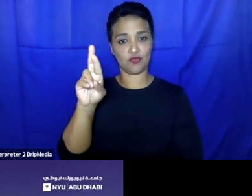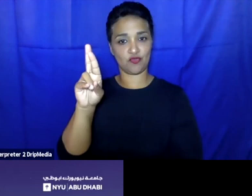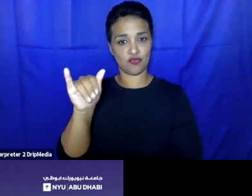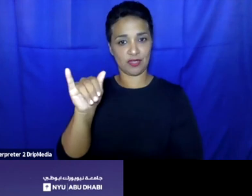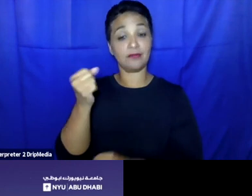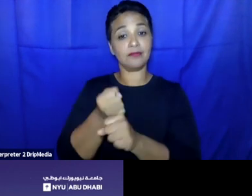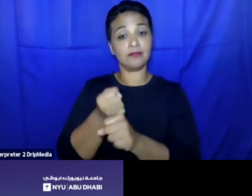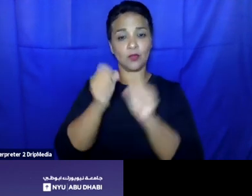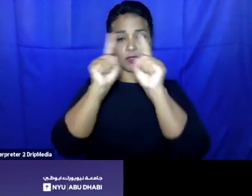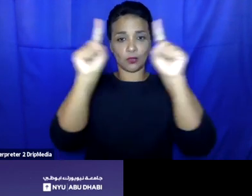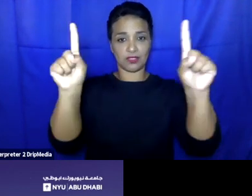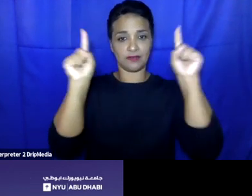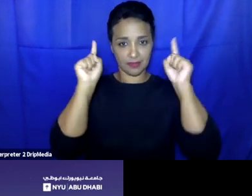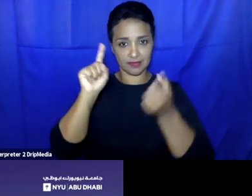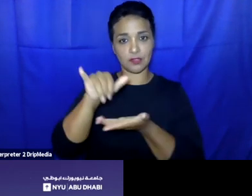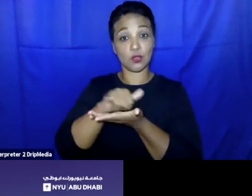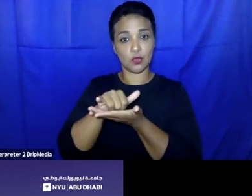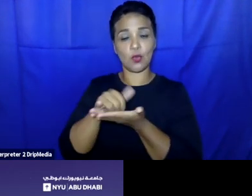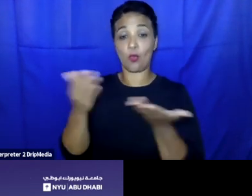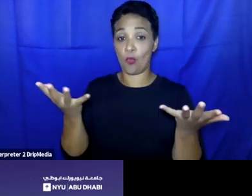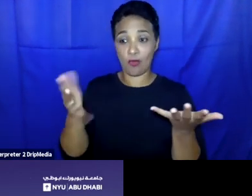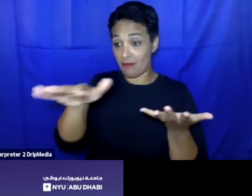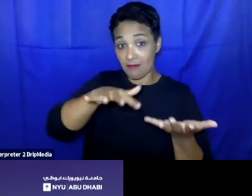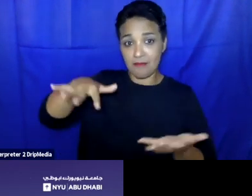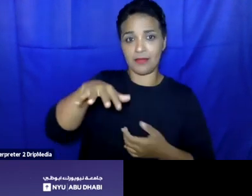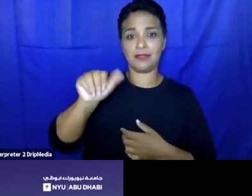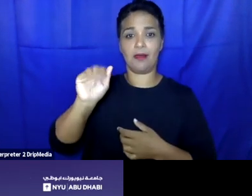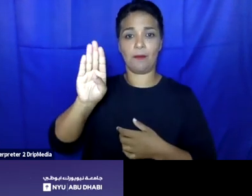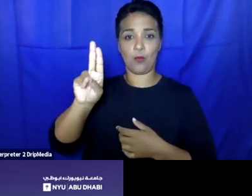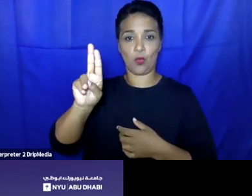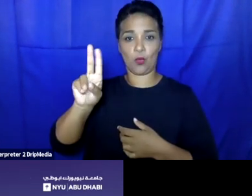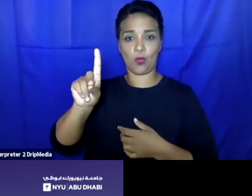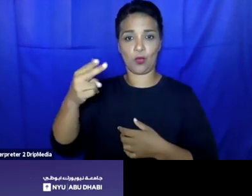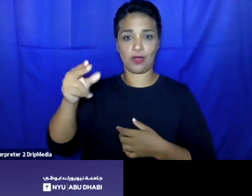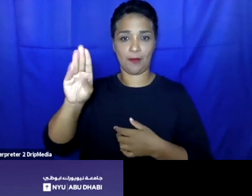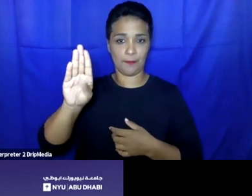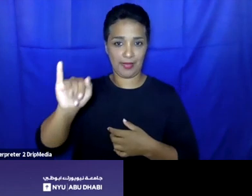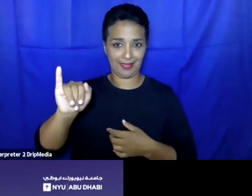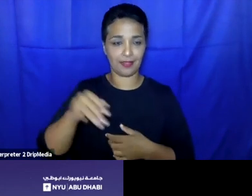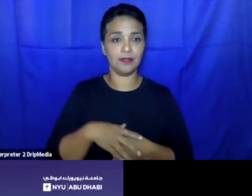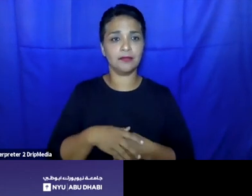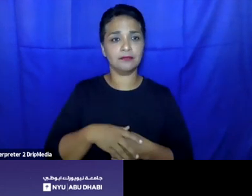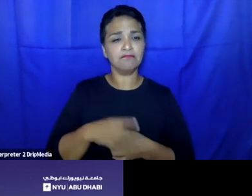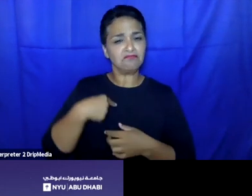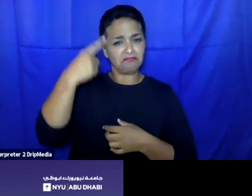So Rosemary, I think a good way to start our discussion today is to focus on the issue of solidarity and fair sharing of responsibility.